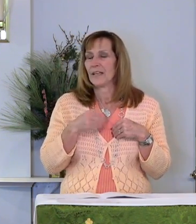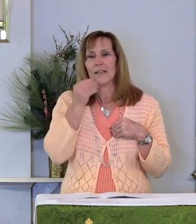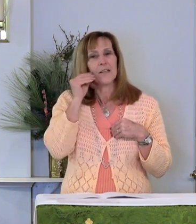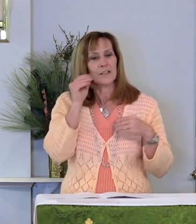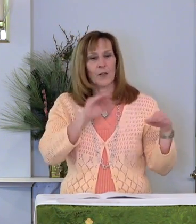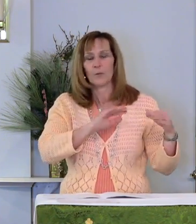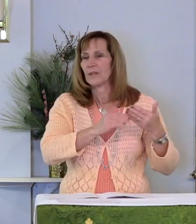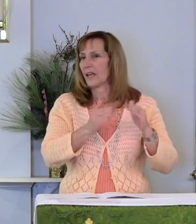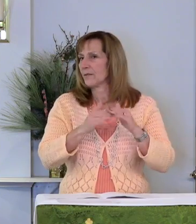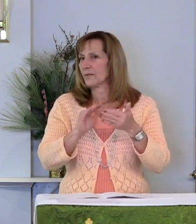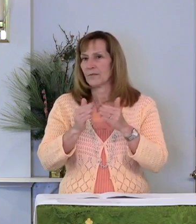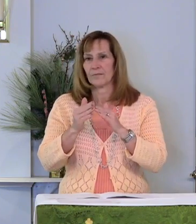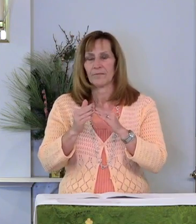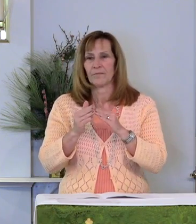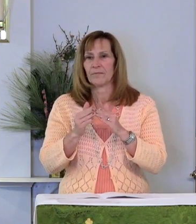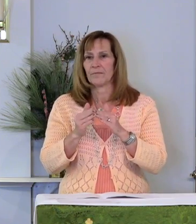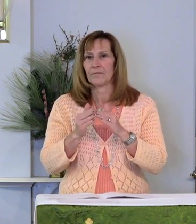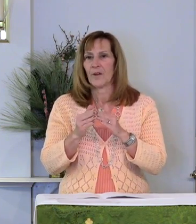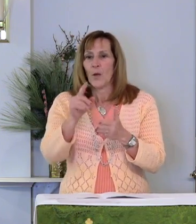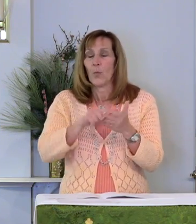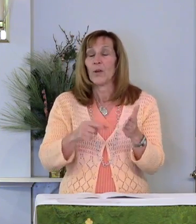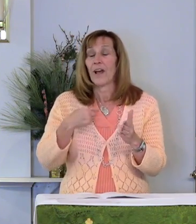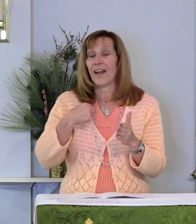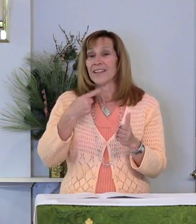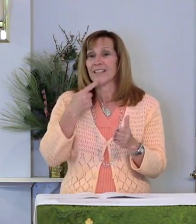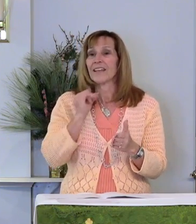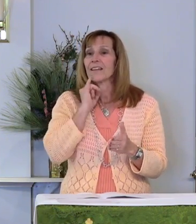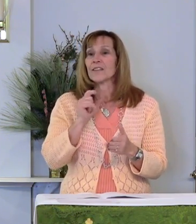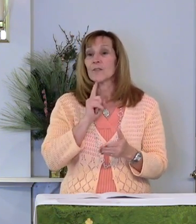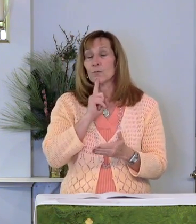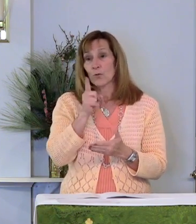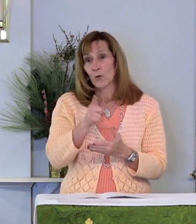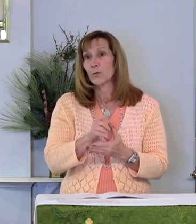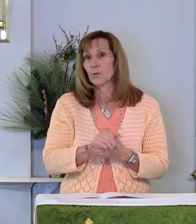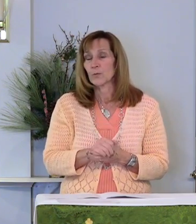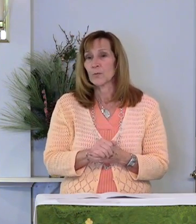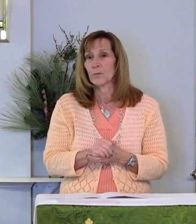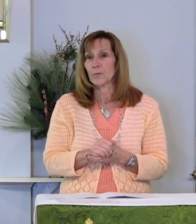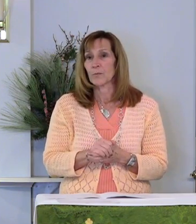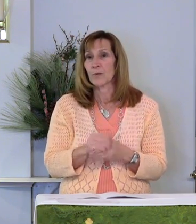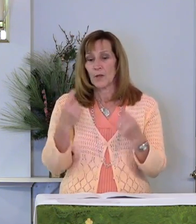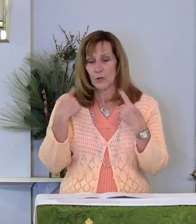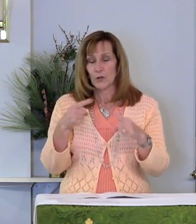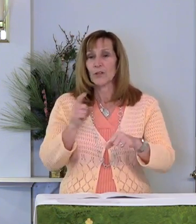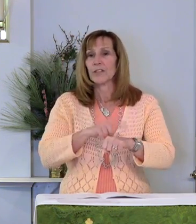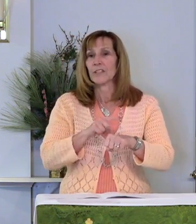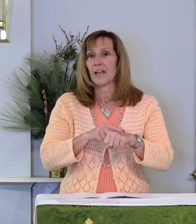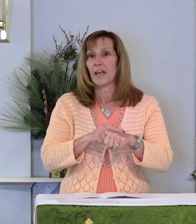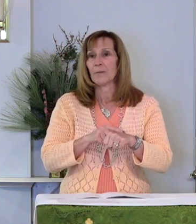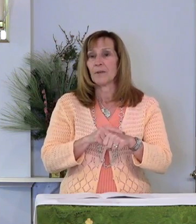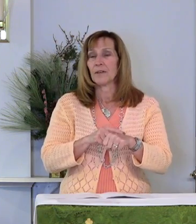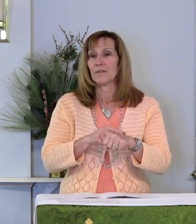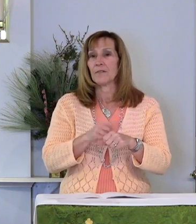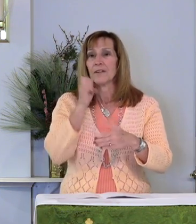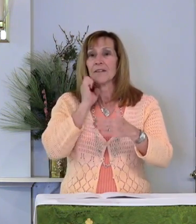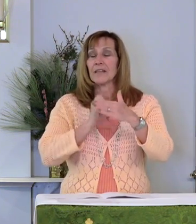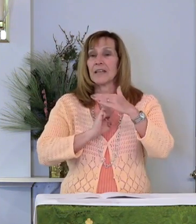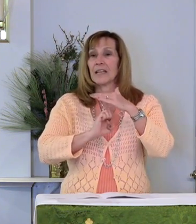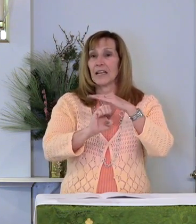hometown. What I say is true. During the time of Elijah, Elijah,